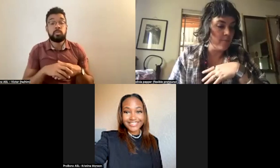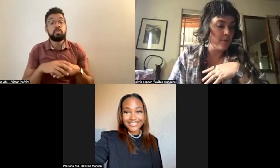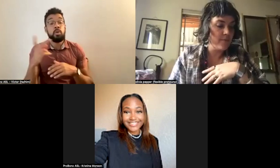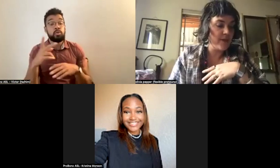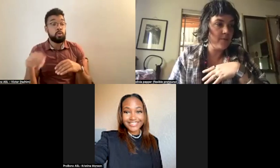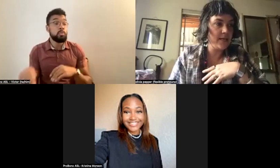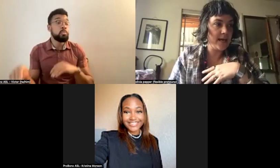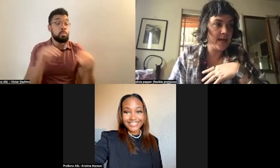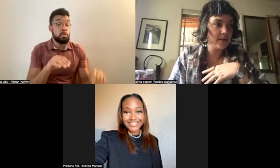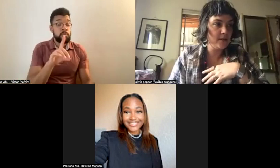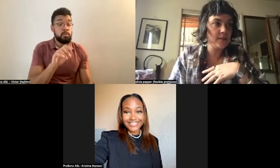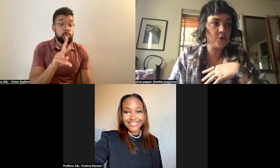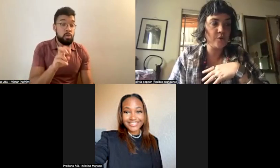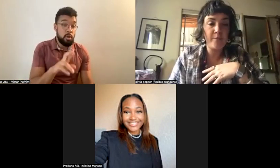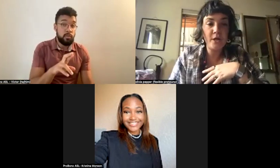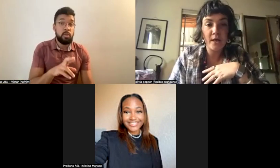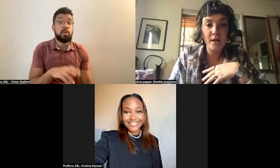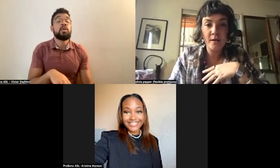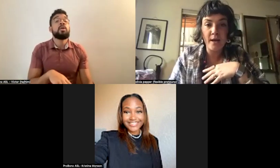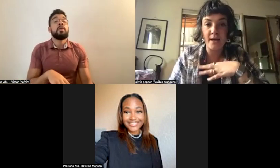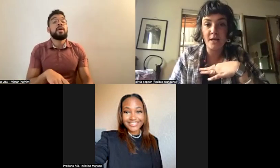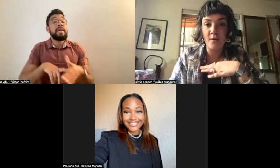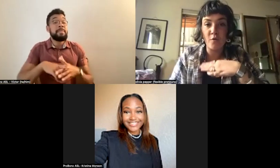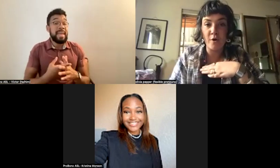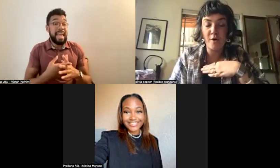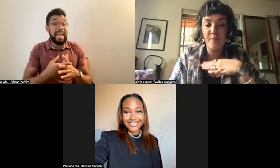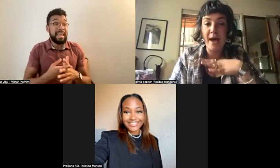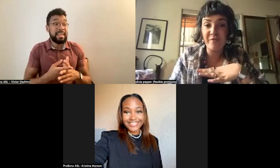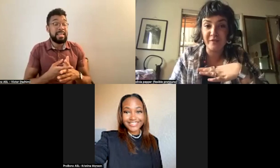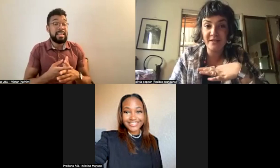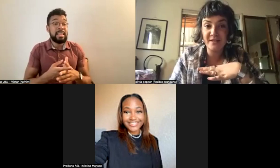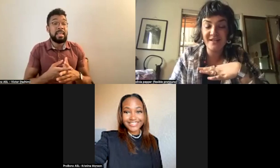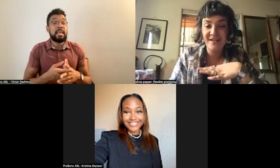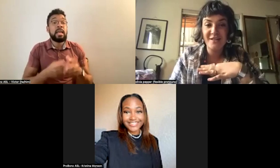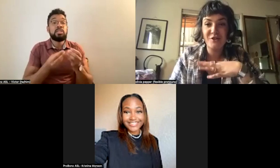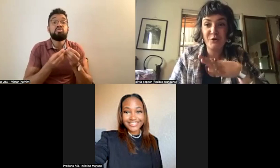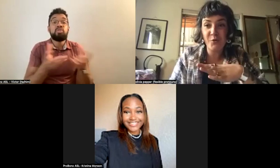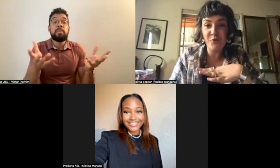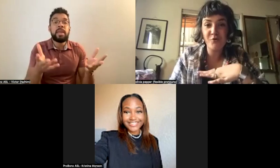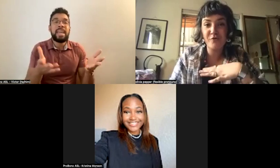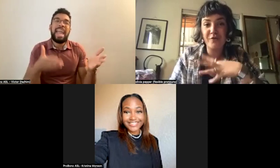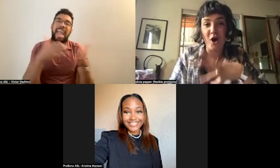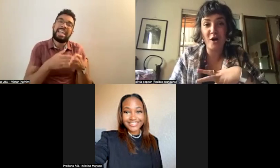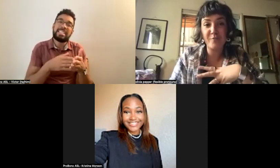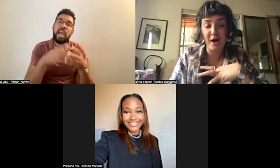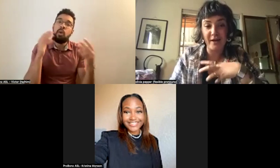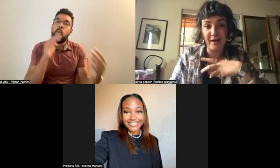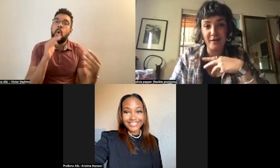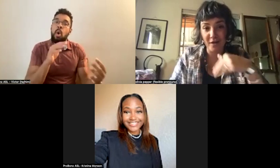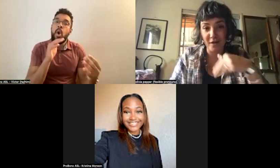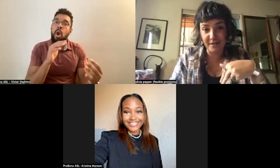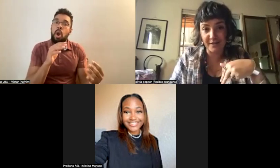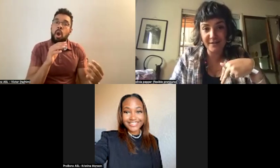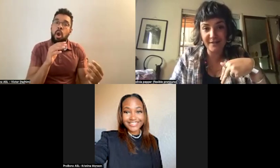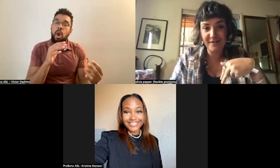they began distributing anti-war pamphlets to the occupying